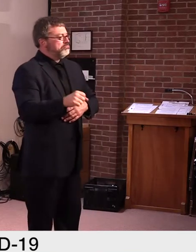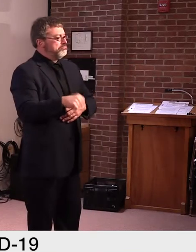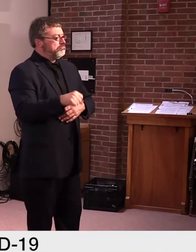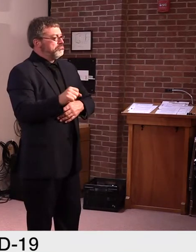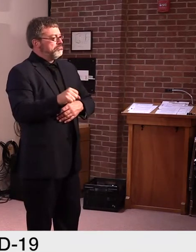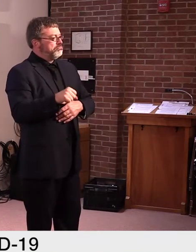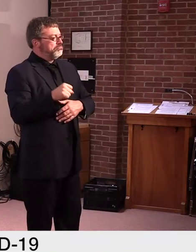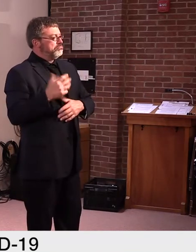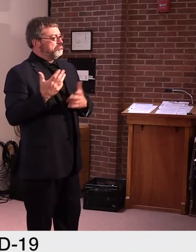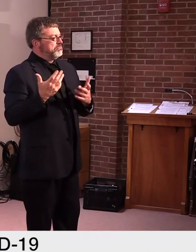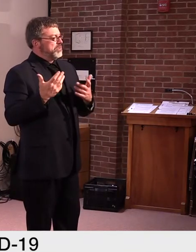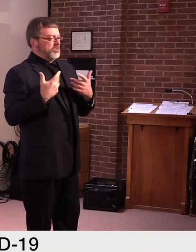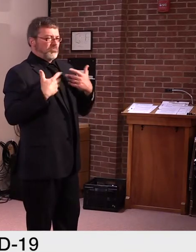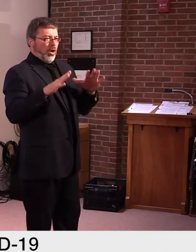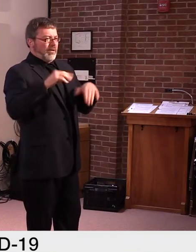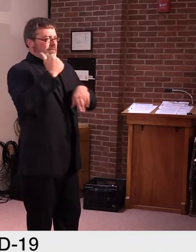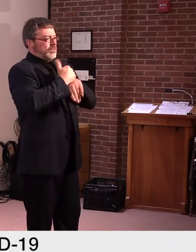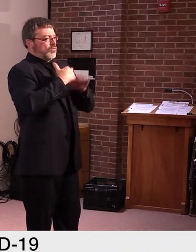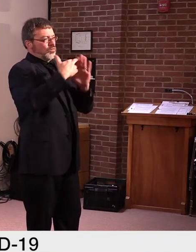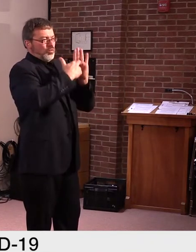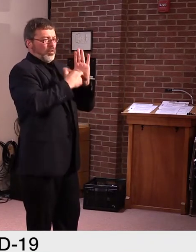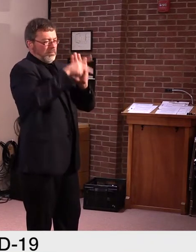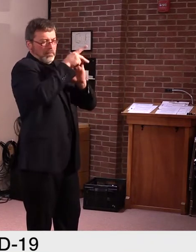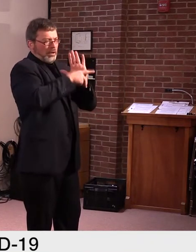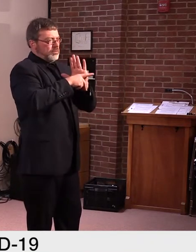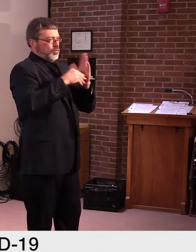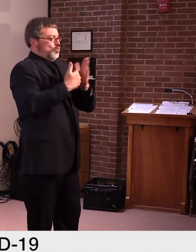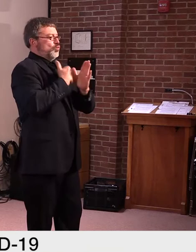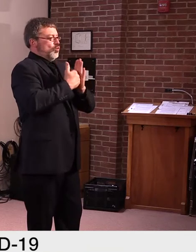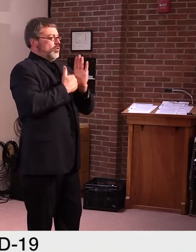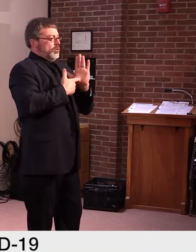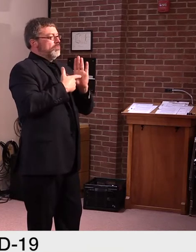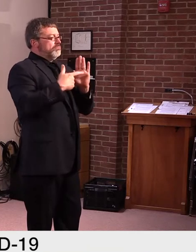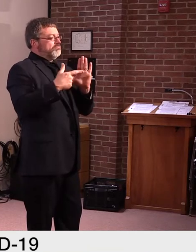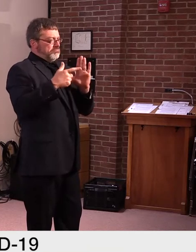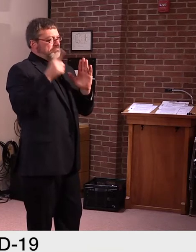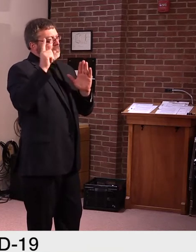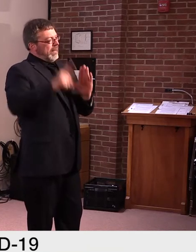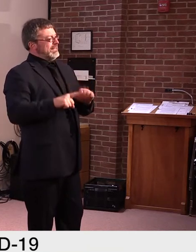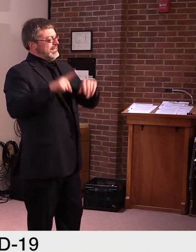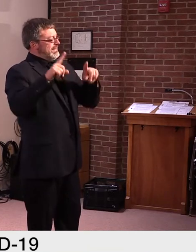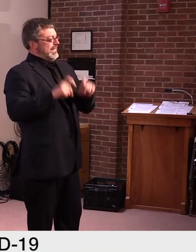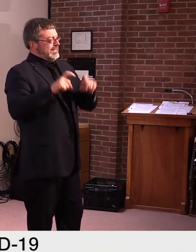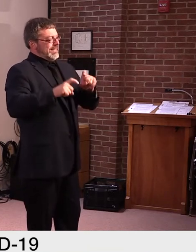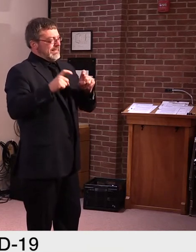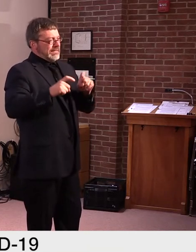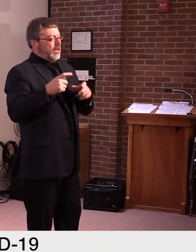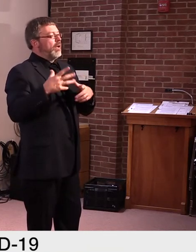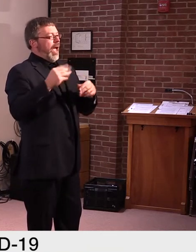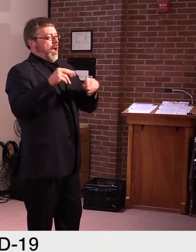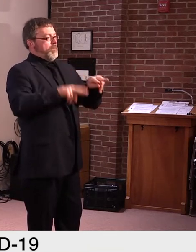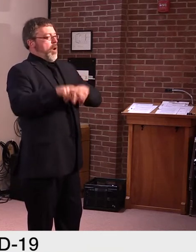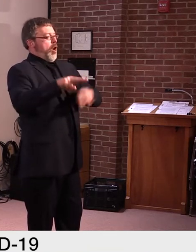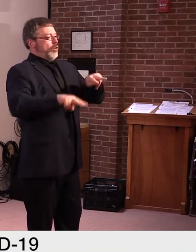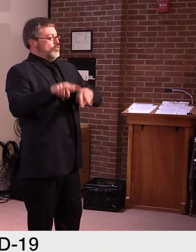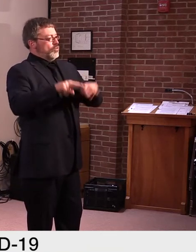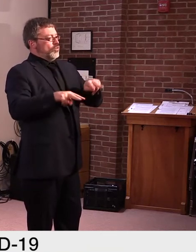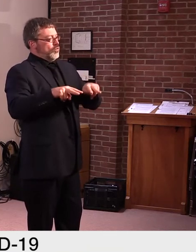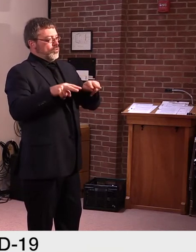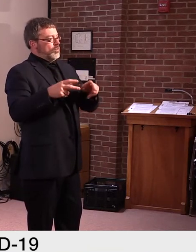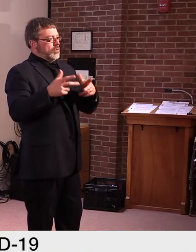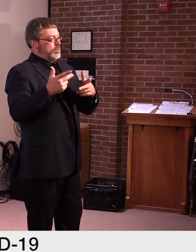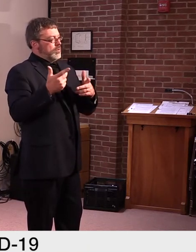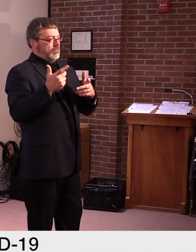testing and eyes on the, the, um, on the ground down there, with, uh,